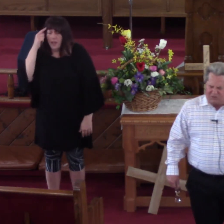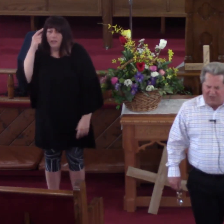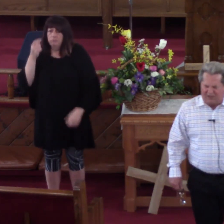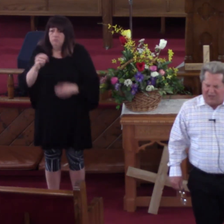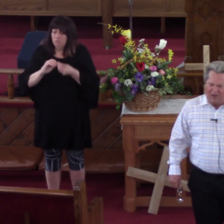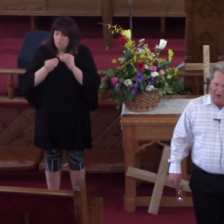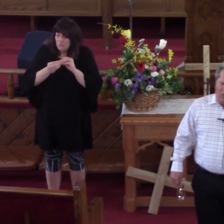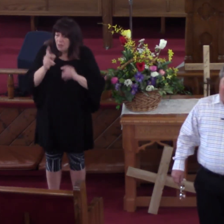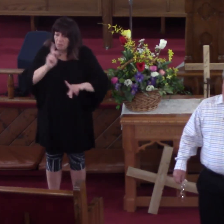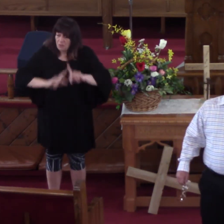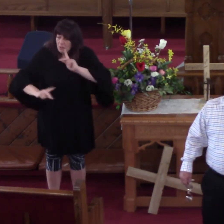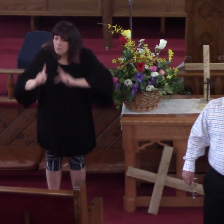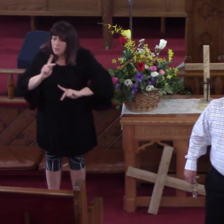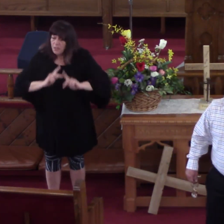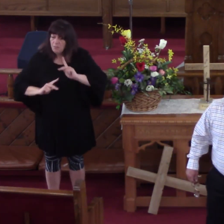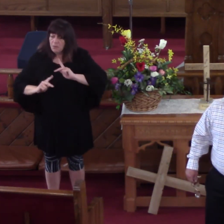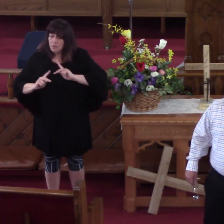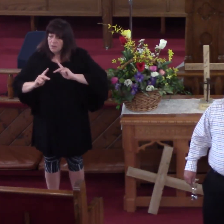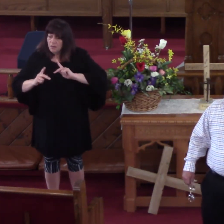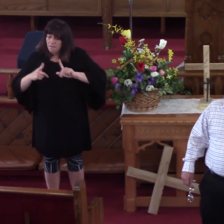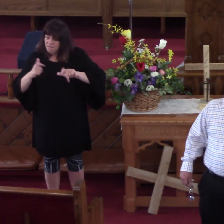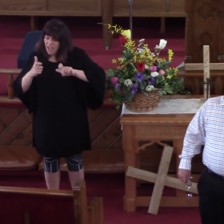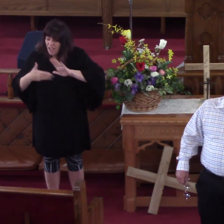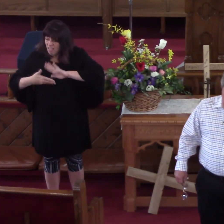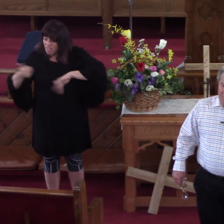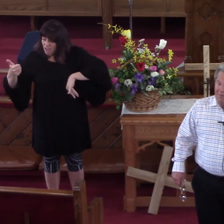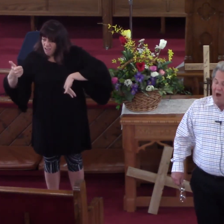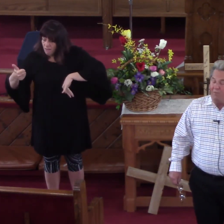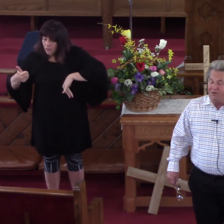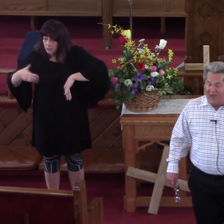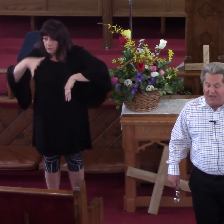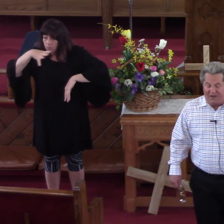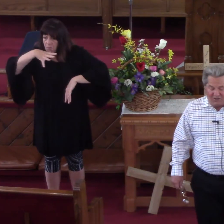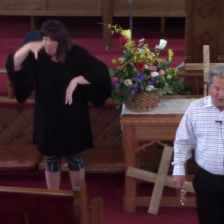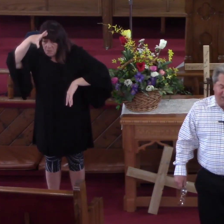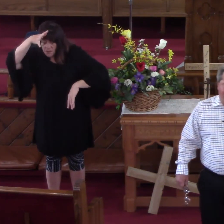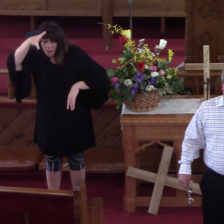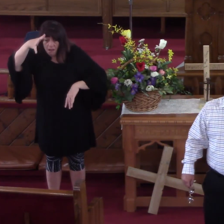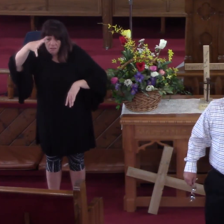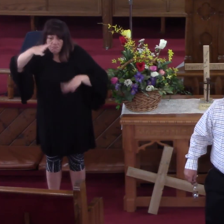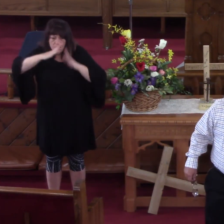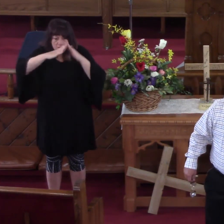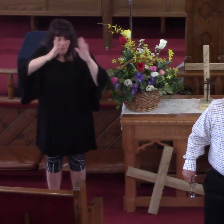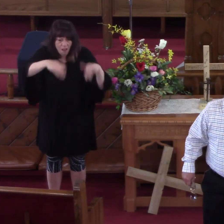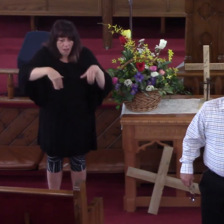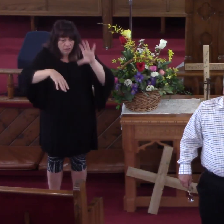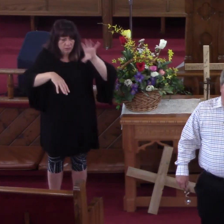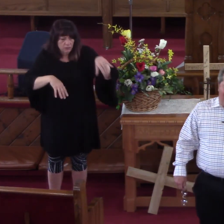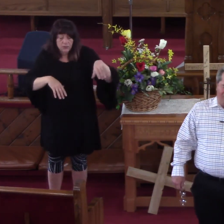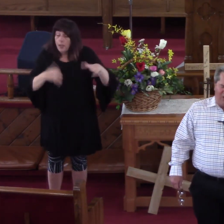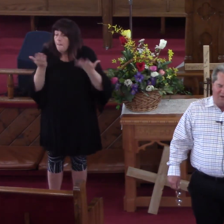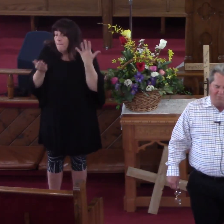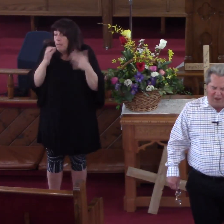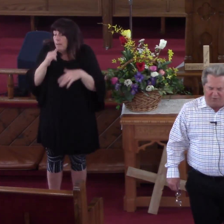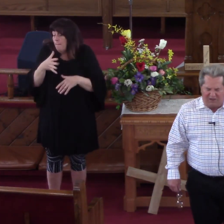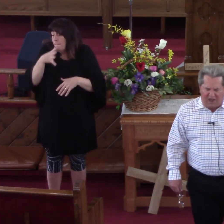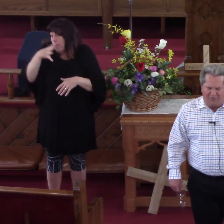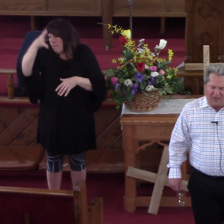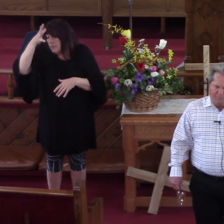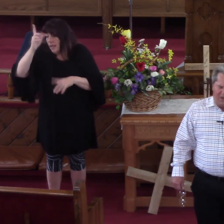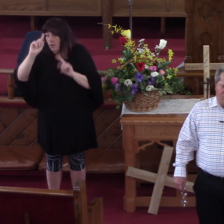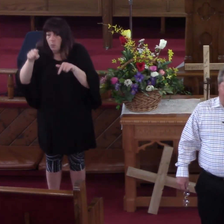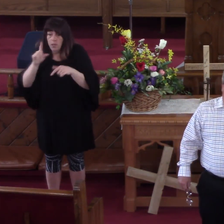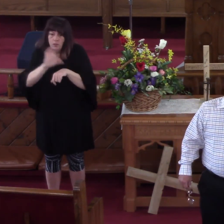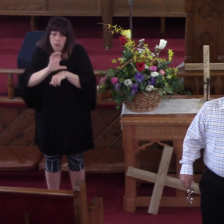As Quick as They Get Away From Father's House Maybe Mom And Dad Had Taken Them To Church And My Friend Maybe